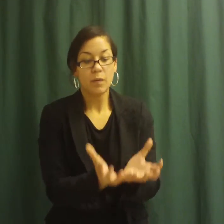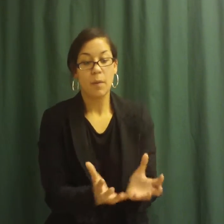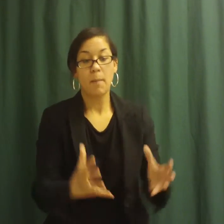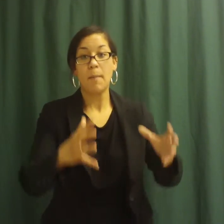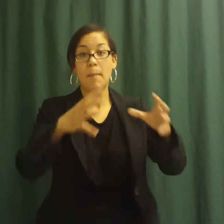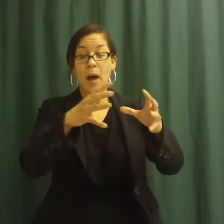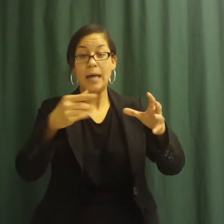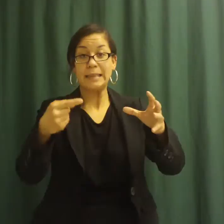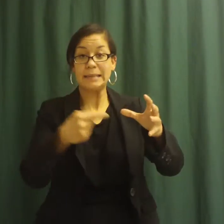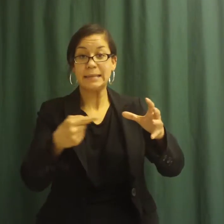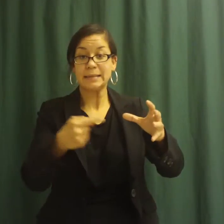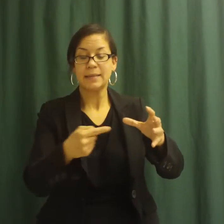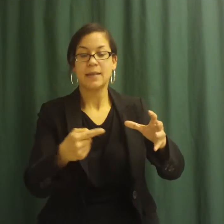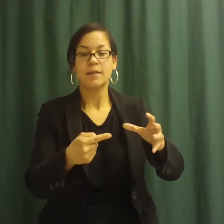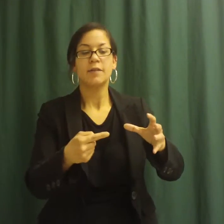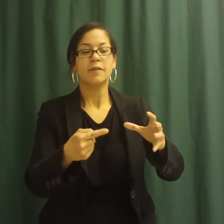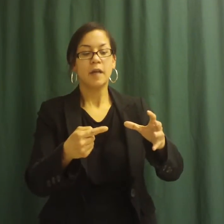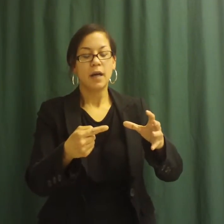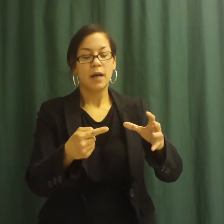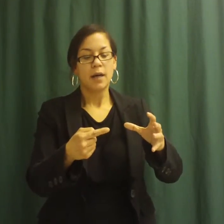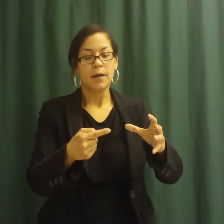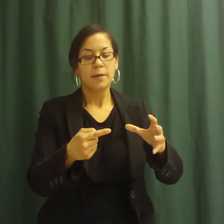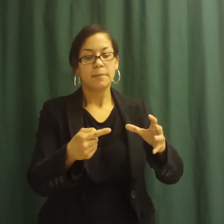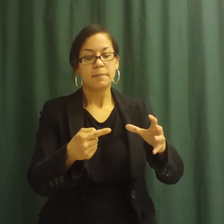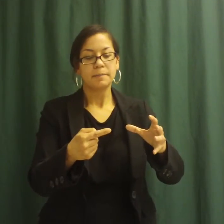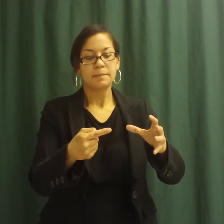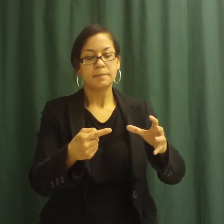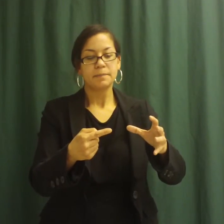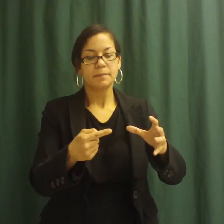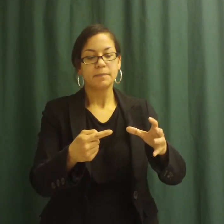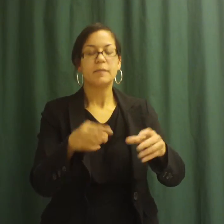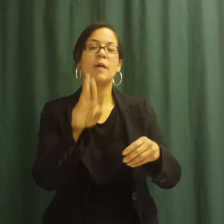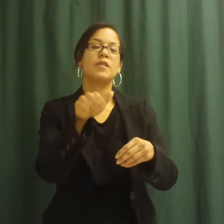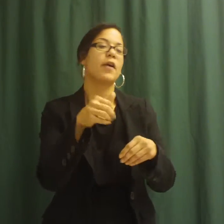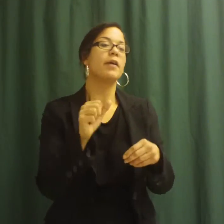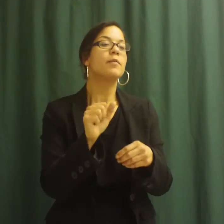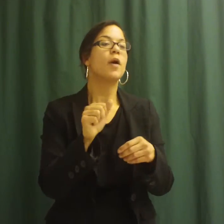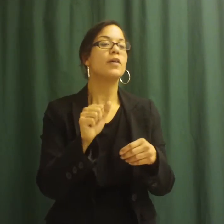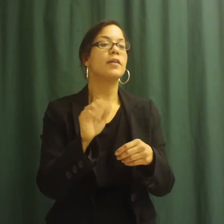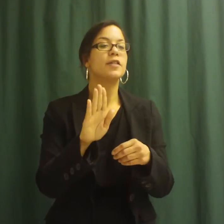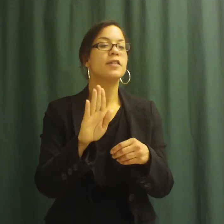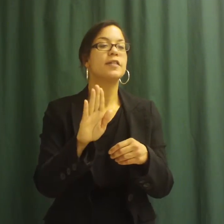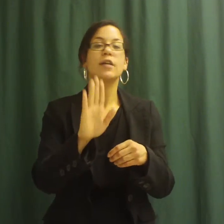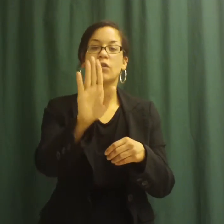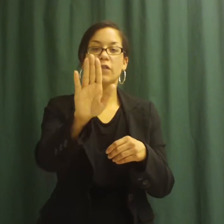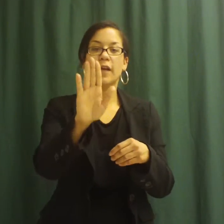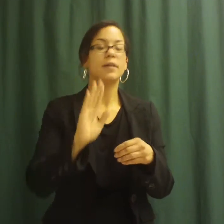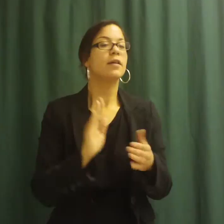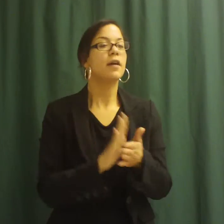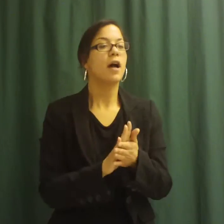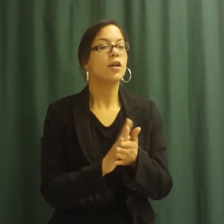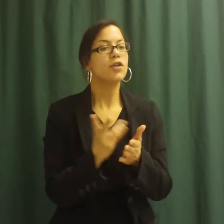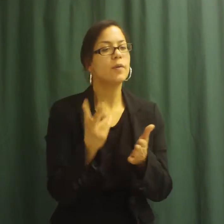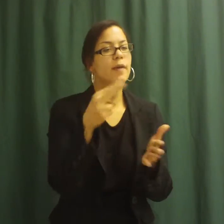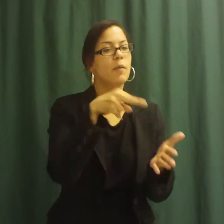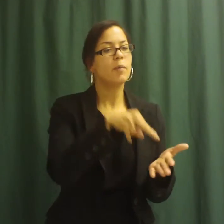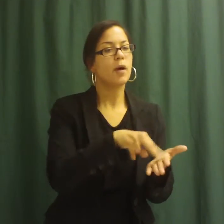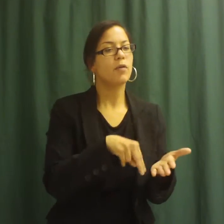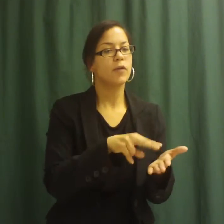A saucer under the pot catches the water. I'm sorry. Hold on just a second. No, you're fine. Could you read that one part over